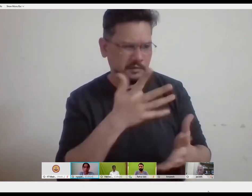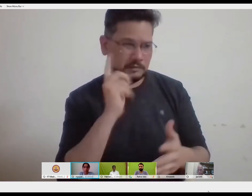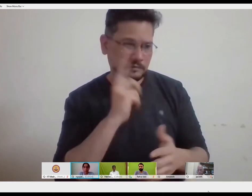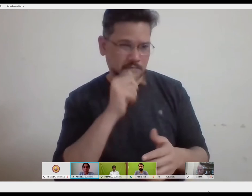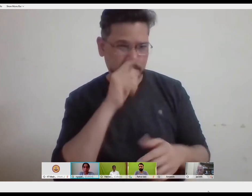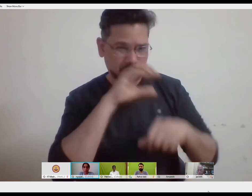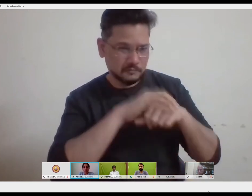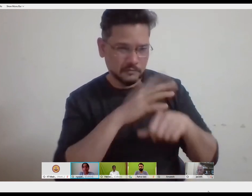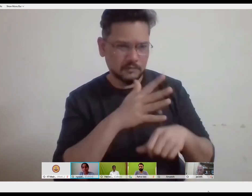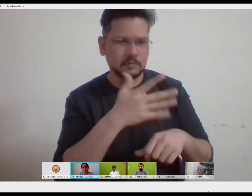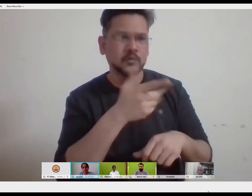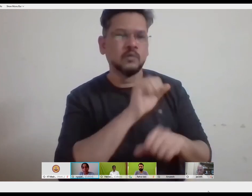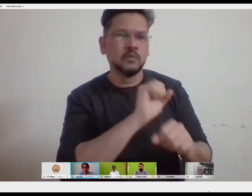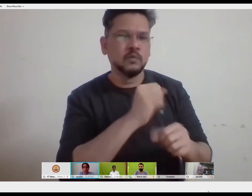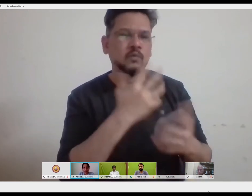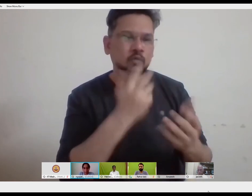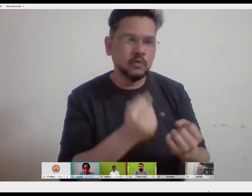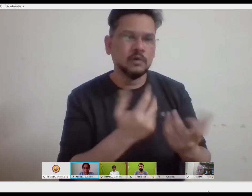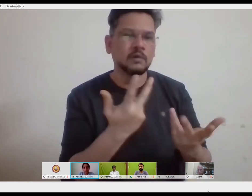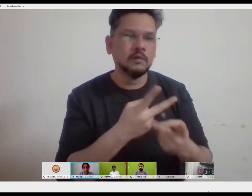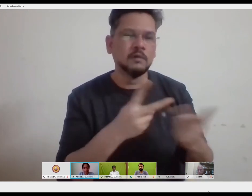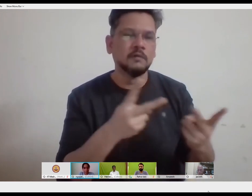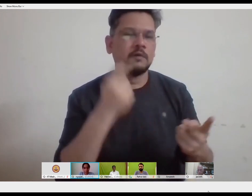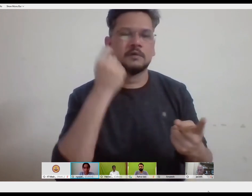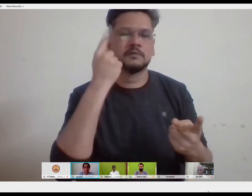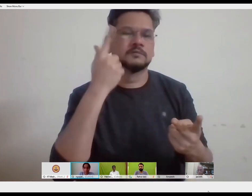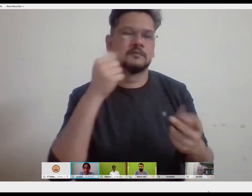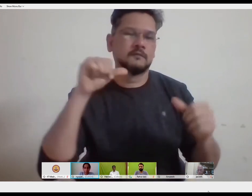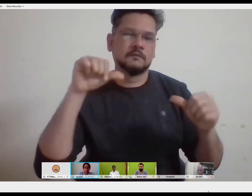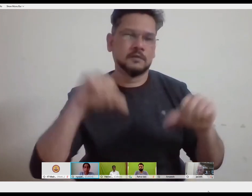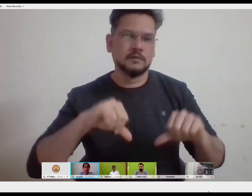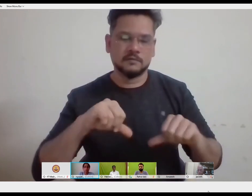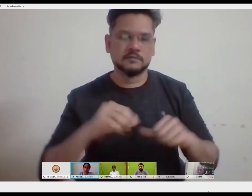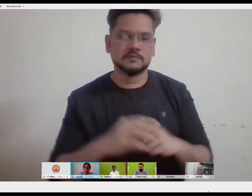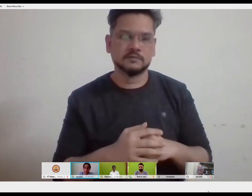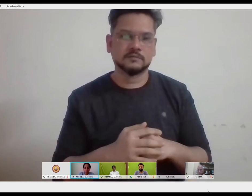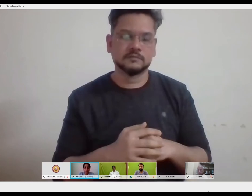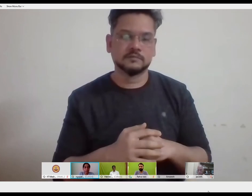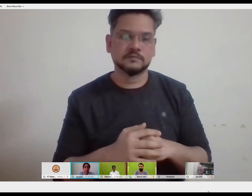So now linking it back to the language that they have, which is the sign language, visual language.